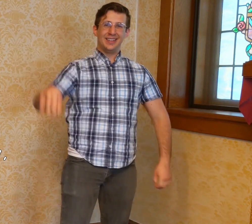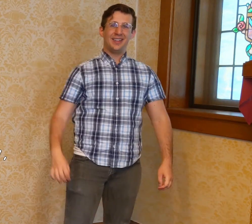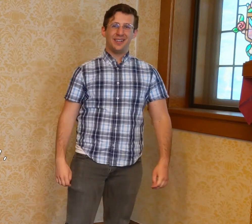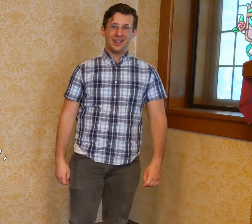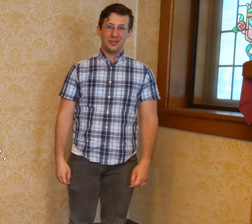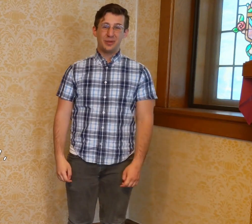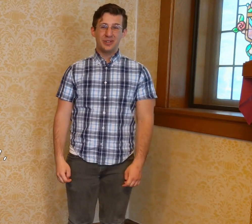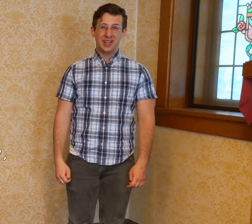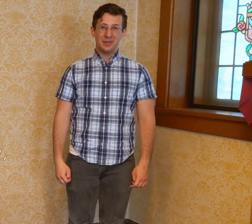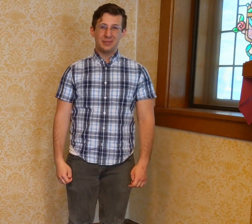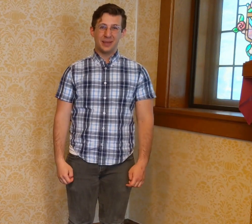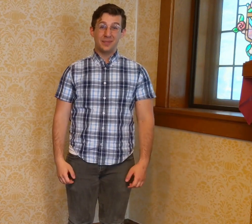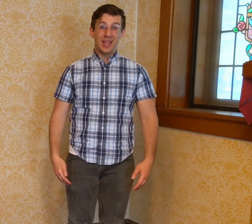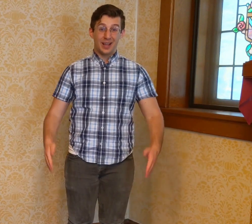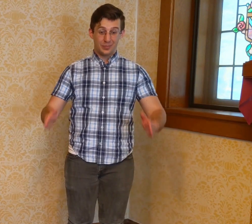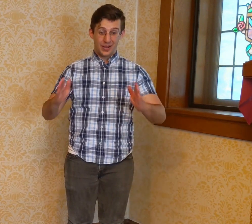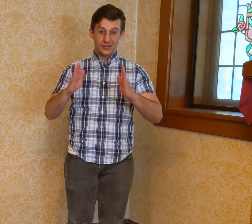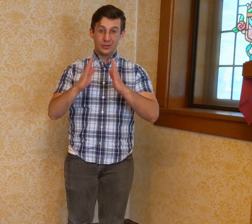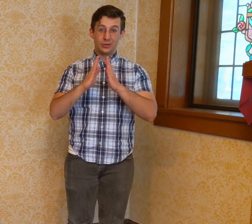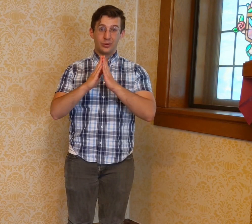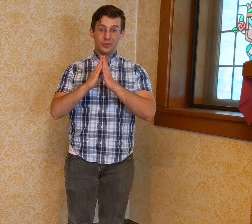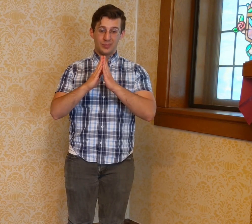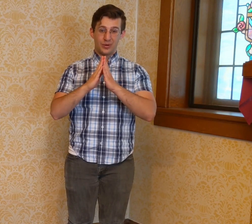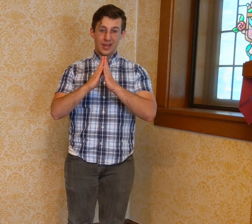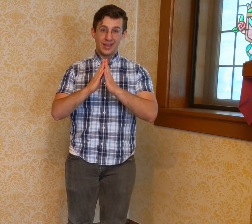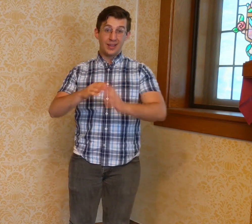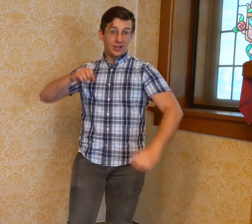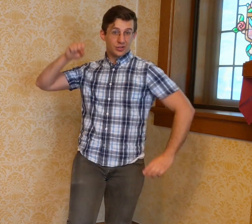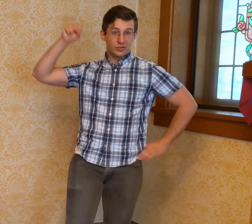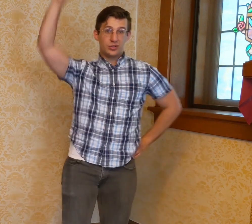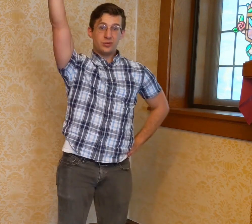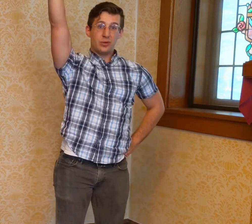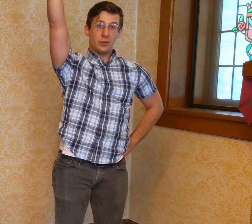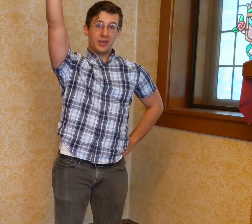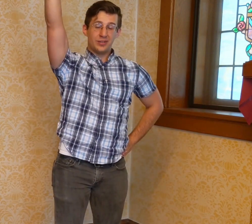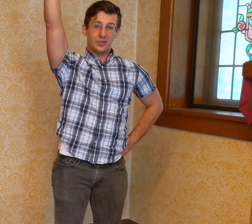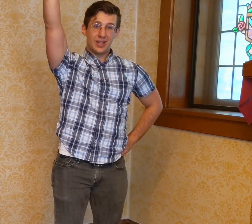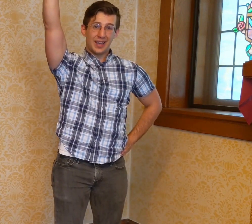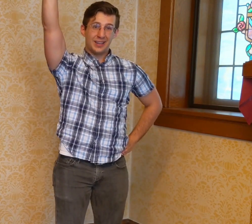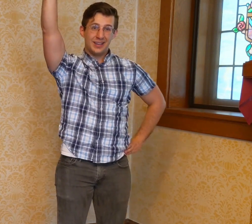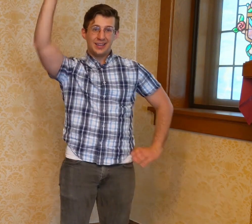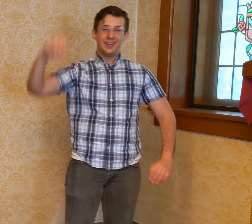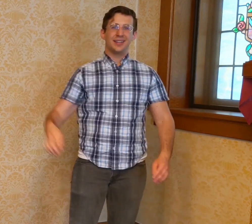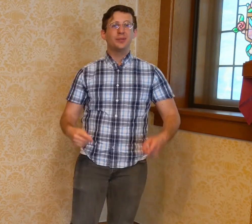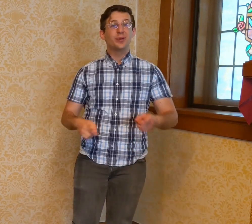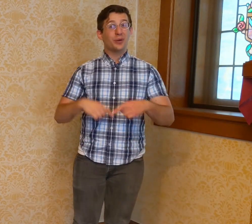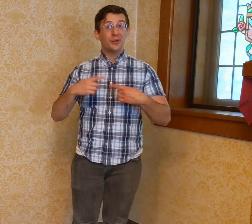All right, one more time with me. Help us, oh Lord, we pray, to do your will today. Let's put the whole